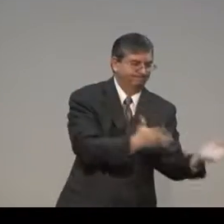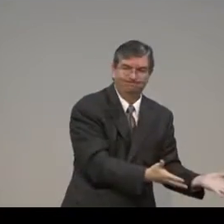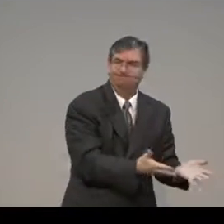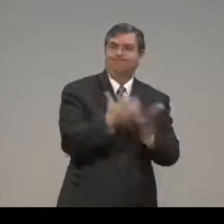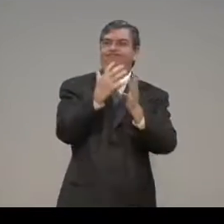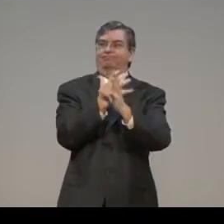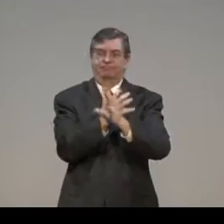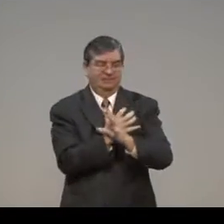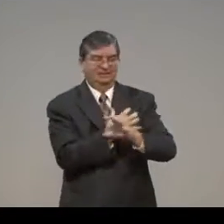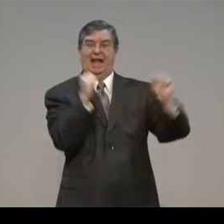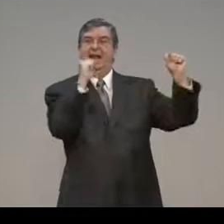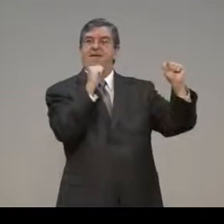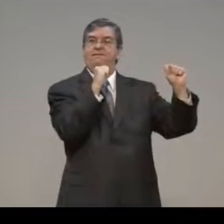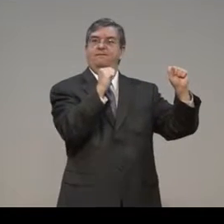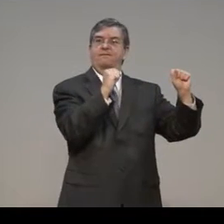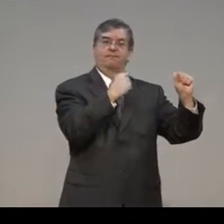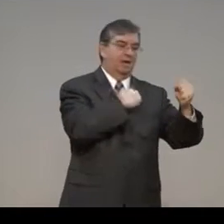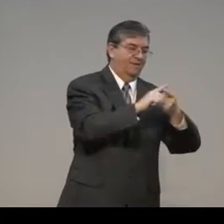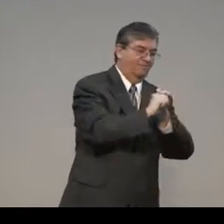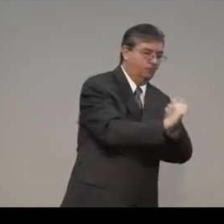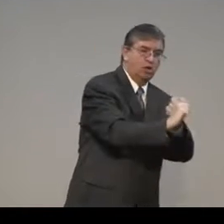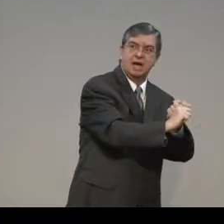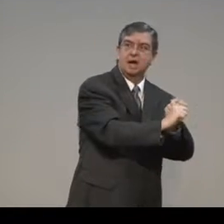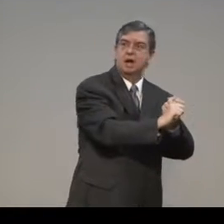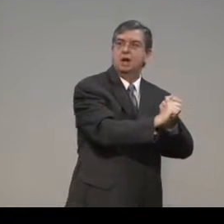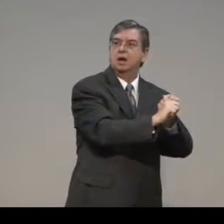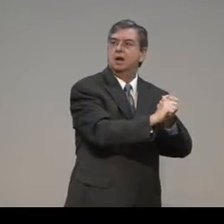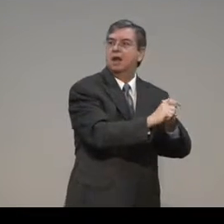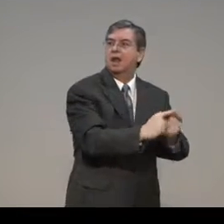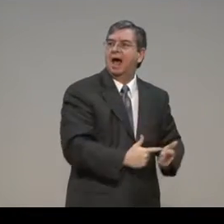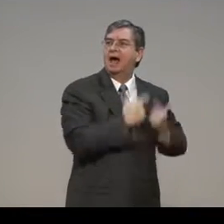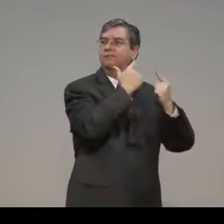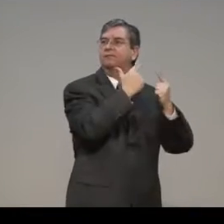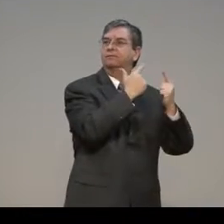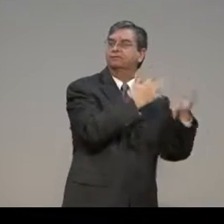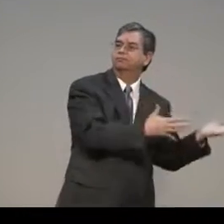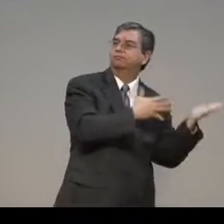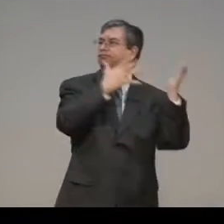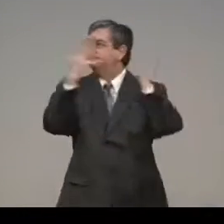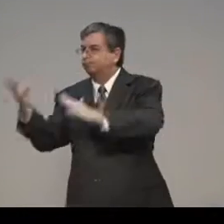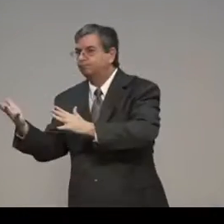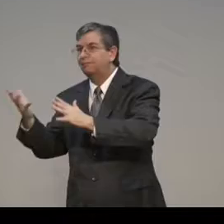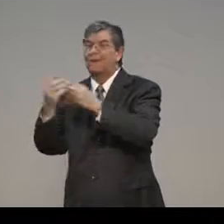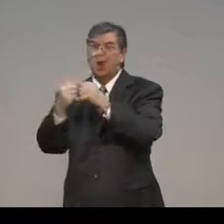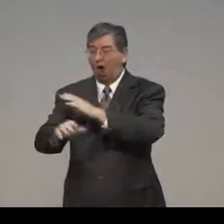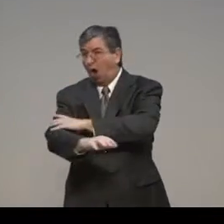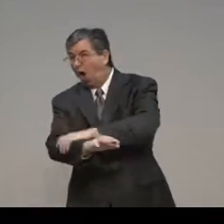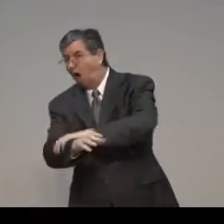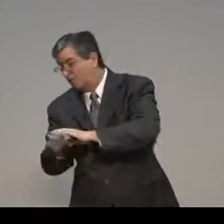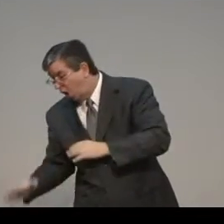During the war, many soldiers often save others' lives,